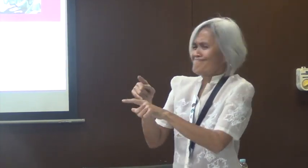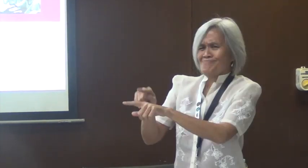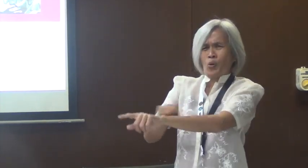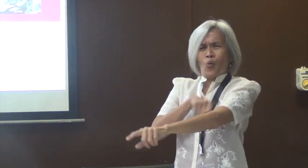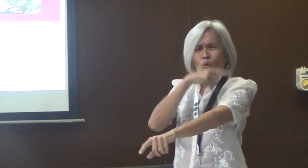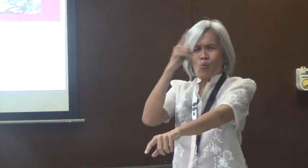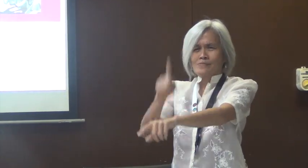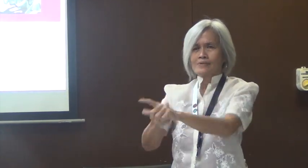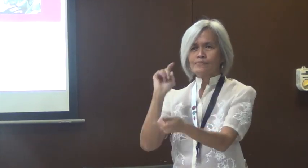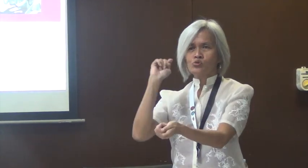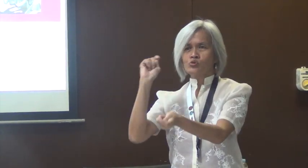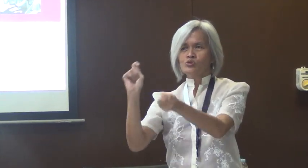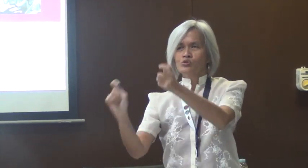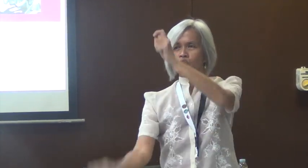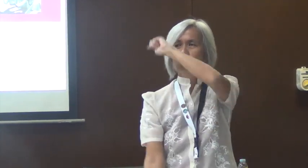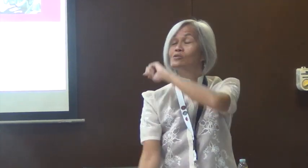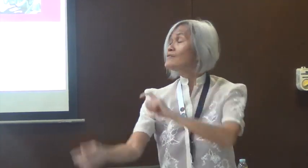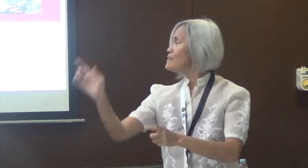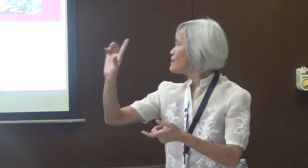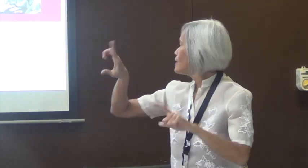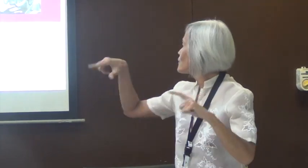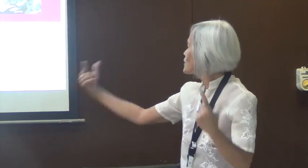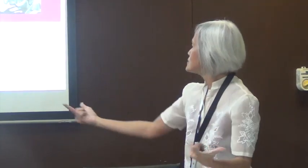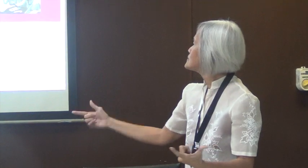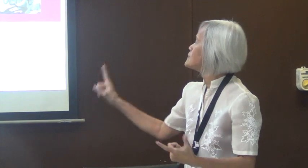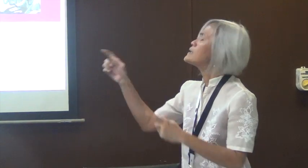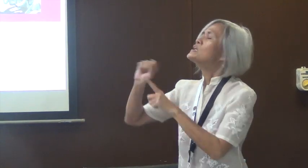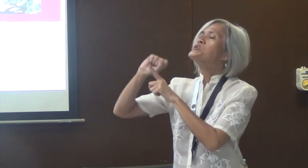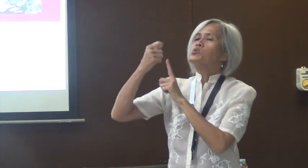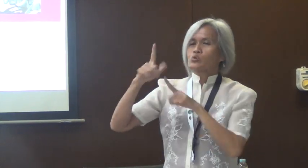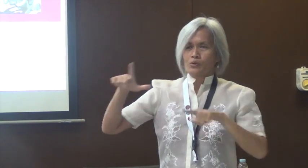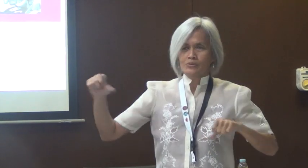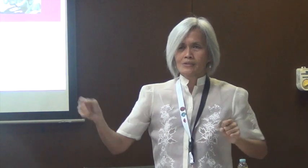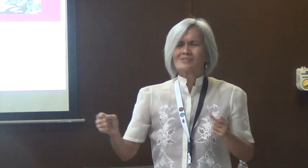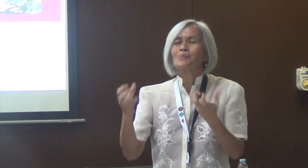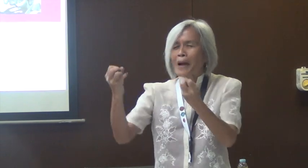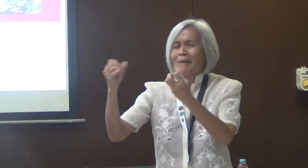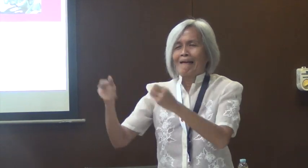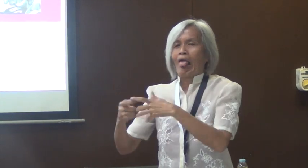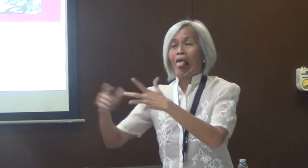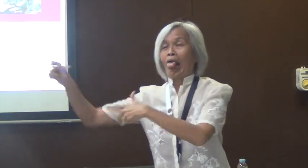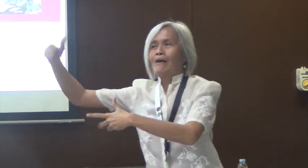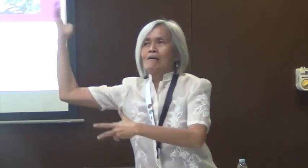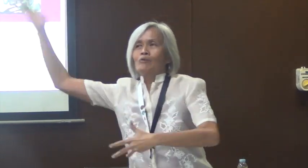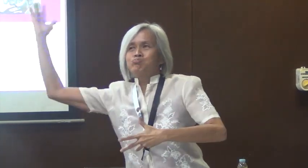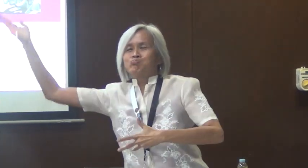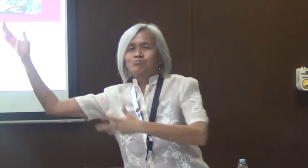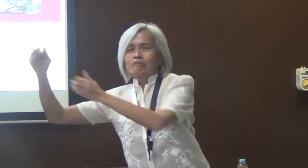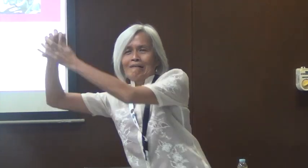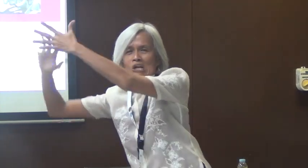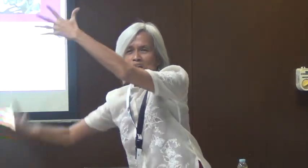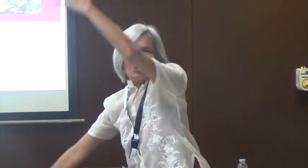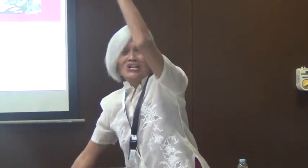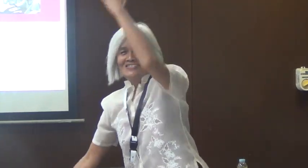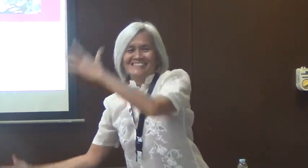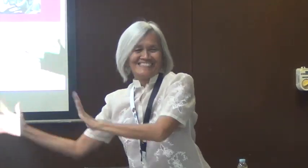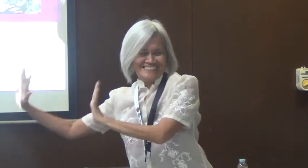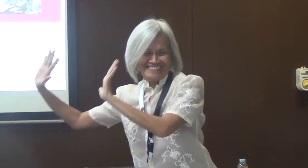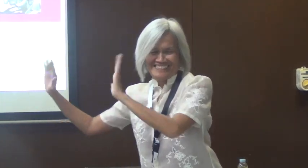and how language evolved. And so those are